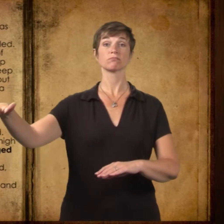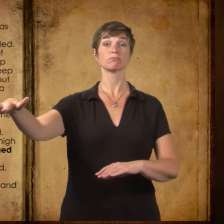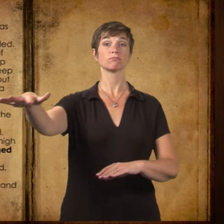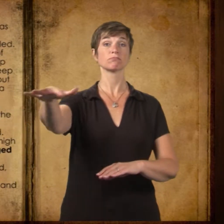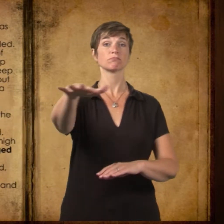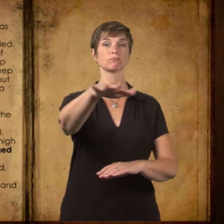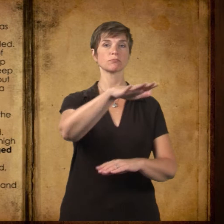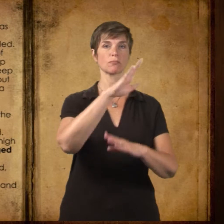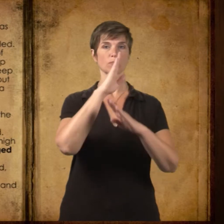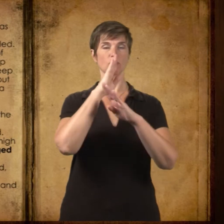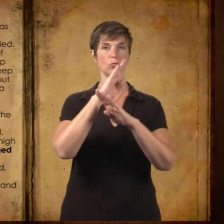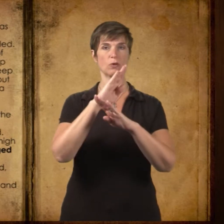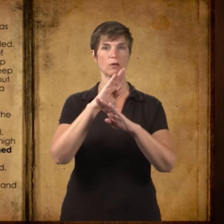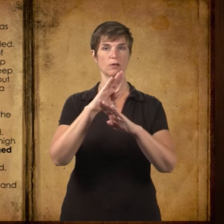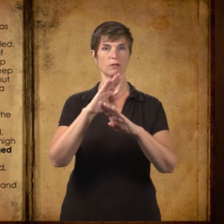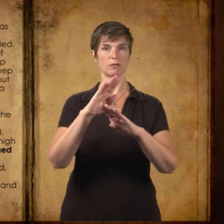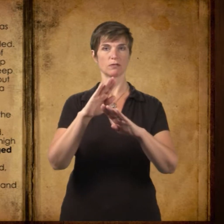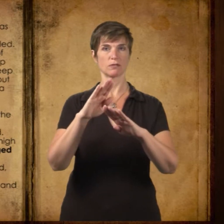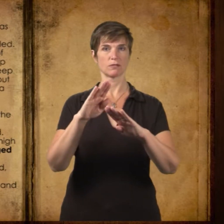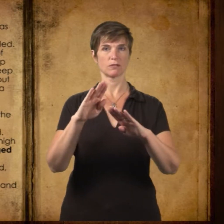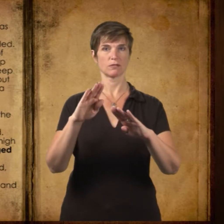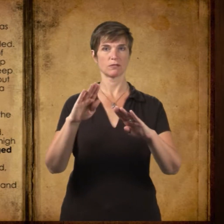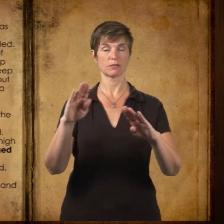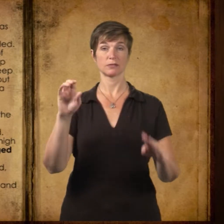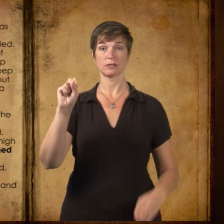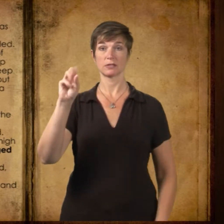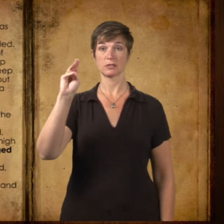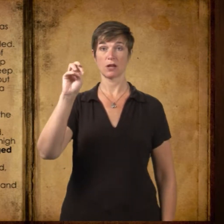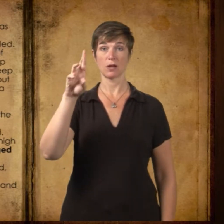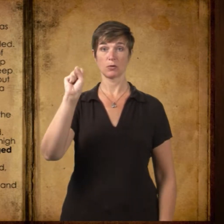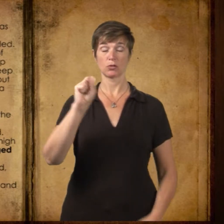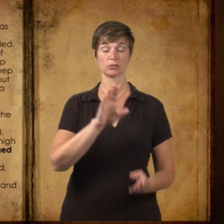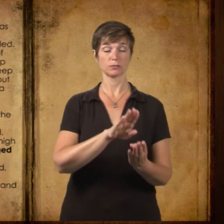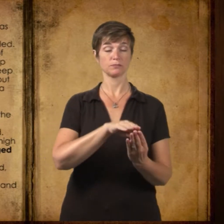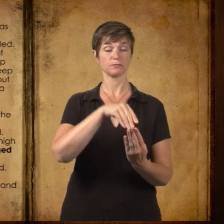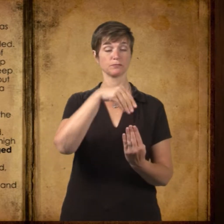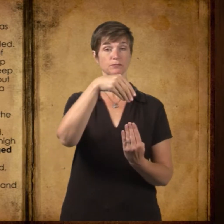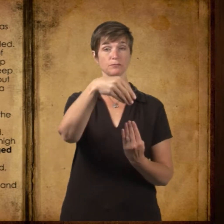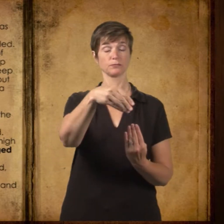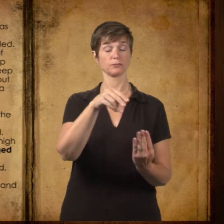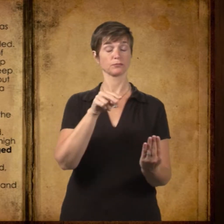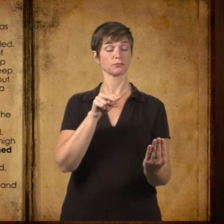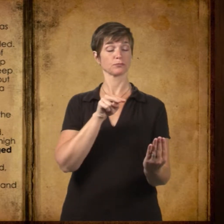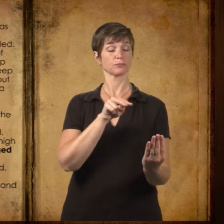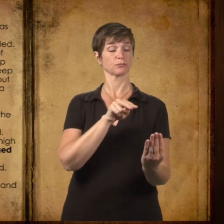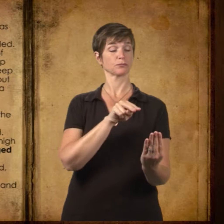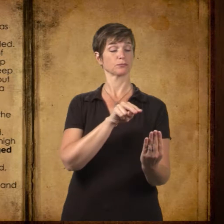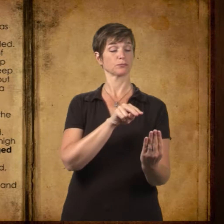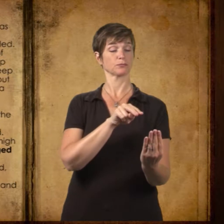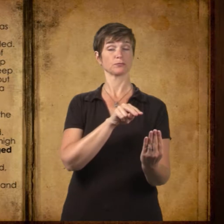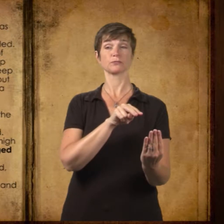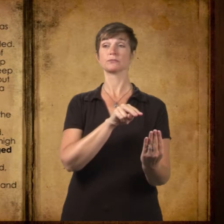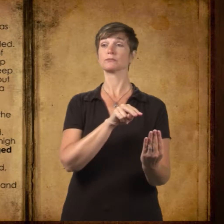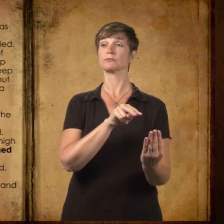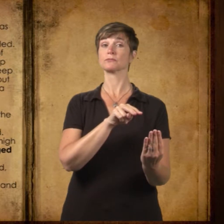A sudden hush fell on the crowd as Mr. Summers cleared his throat and looked at the list. Already?